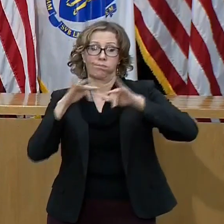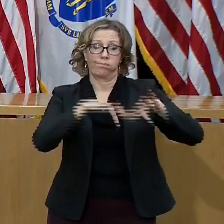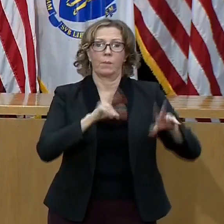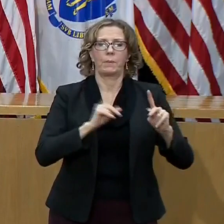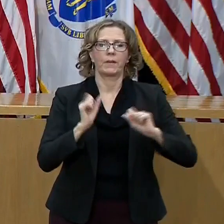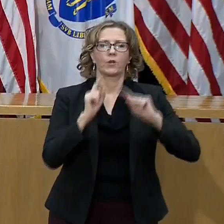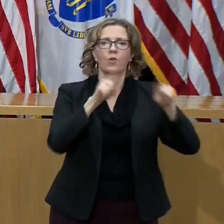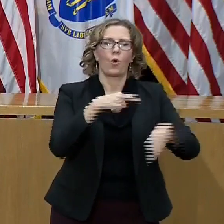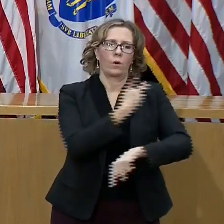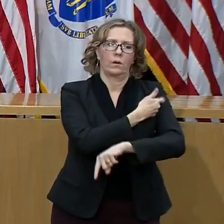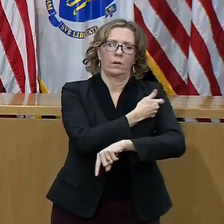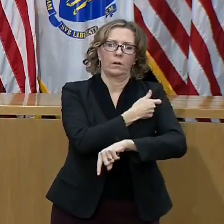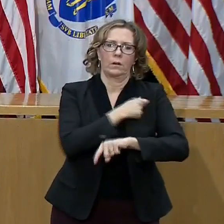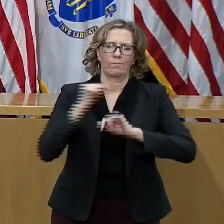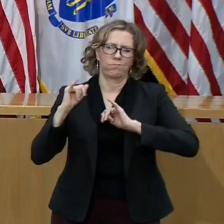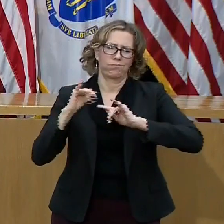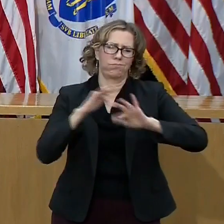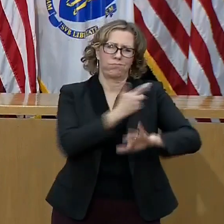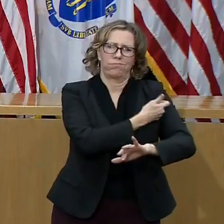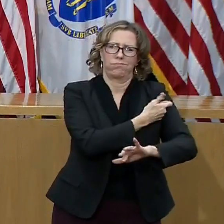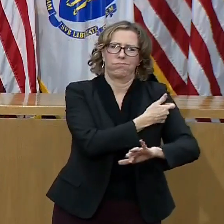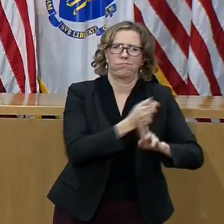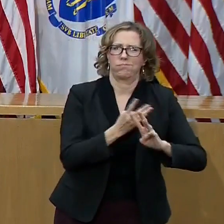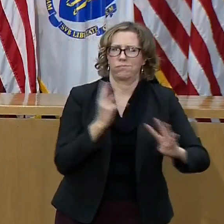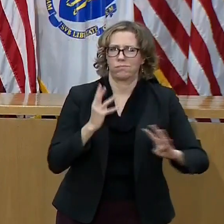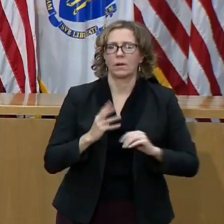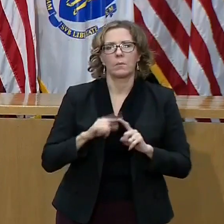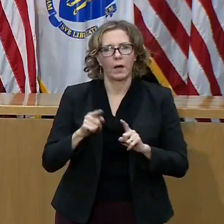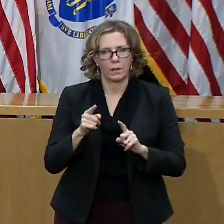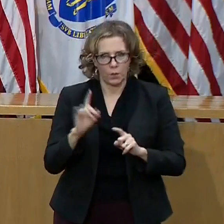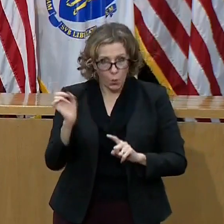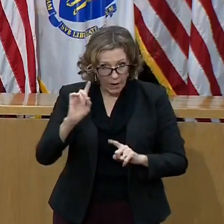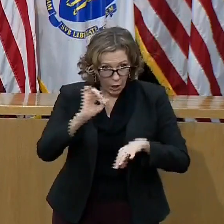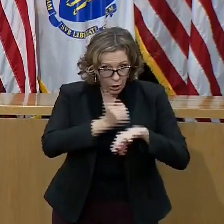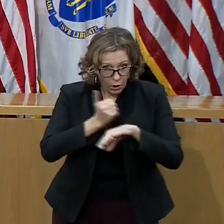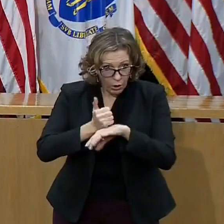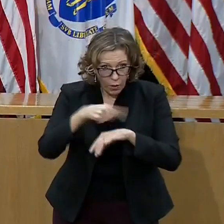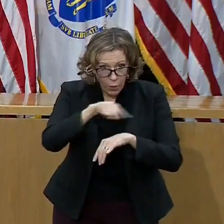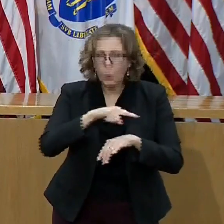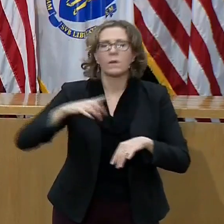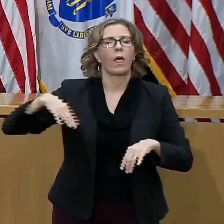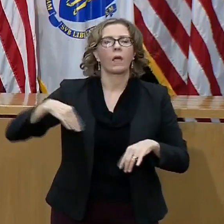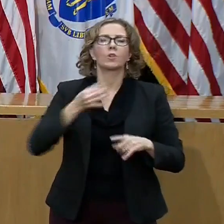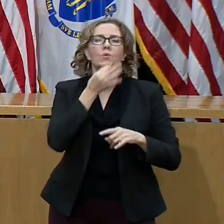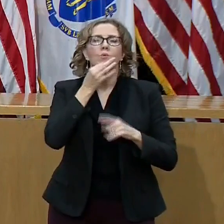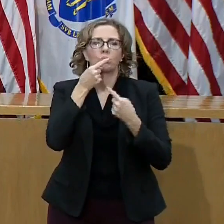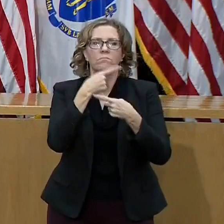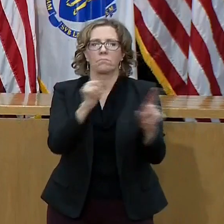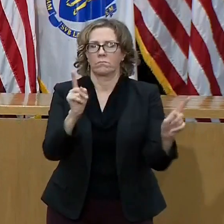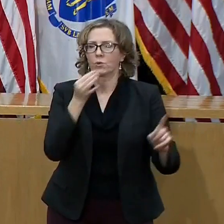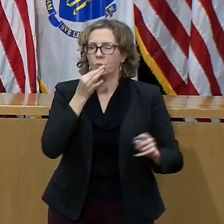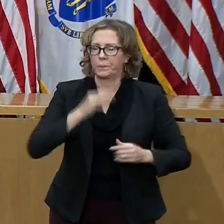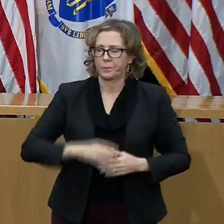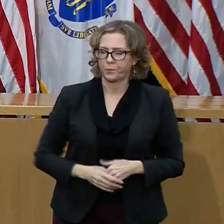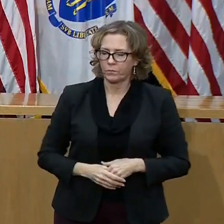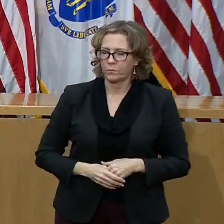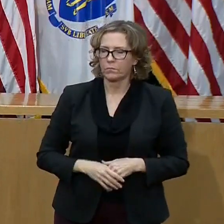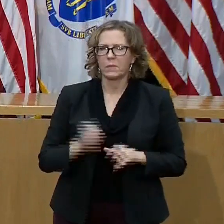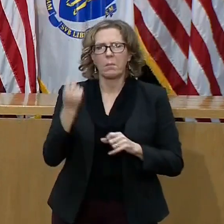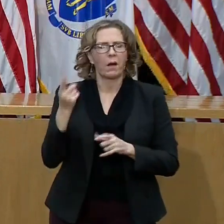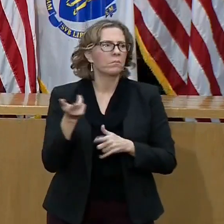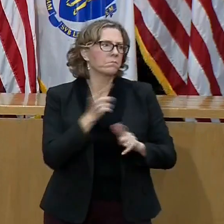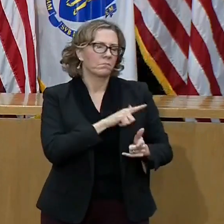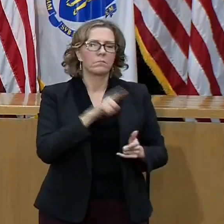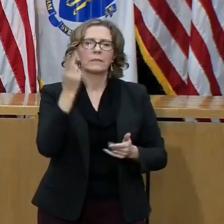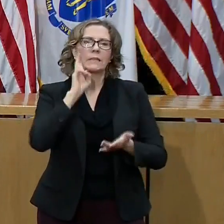for these sites and can provide more information soon on locations, timing, and the rest. The secretary's senators will have